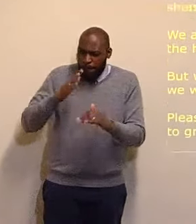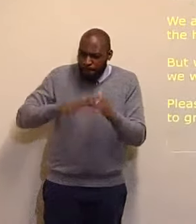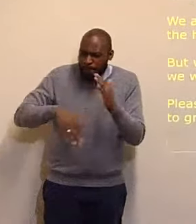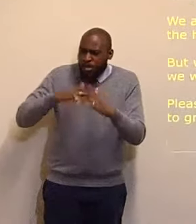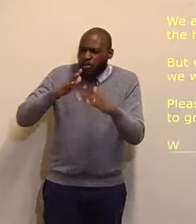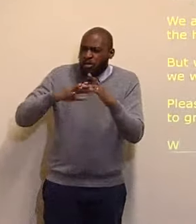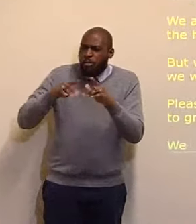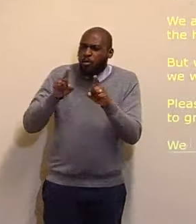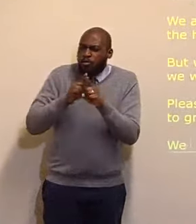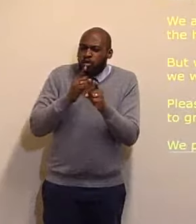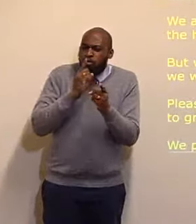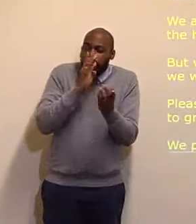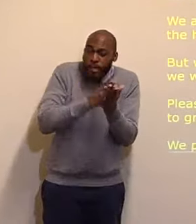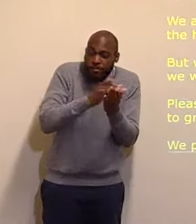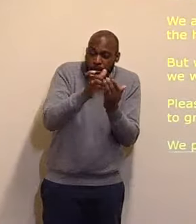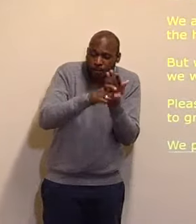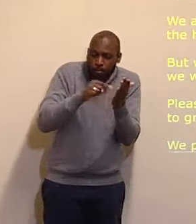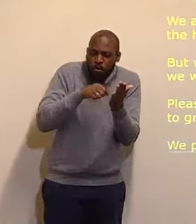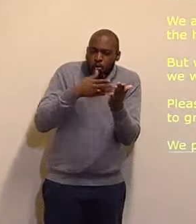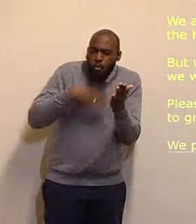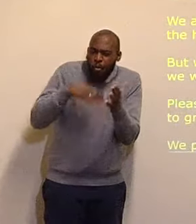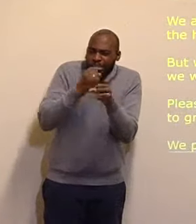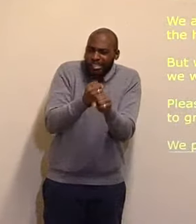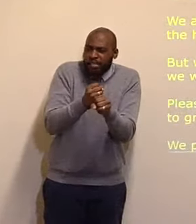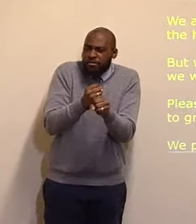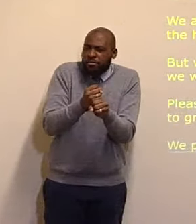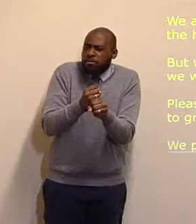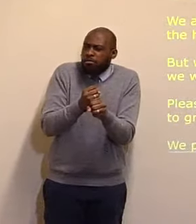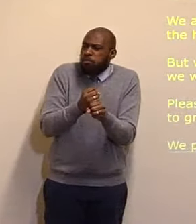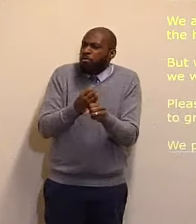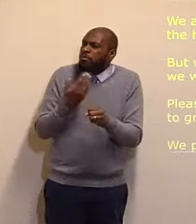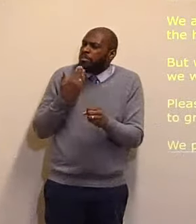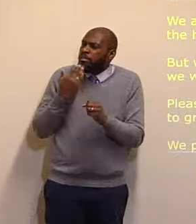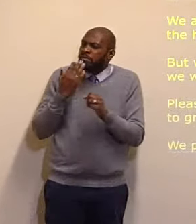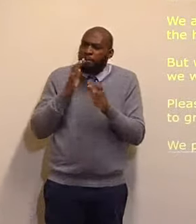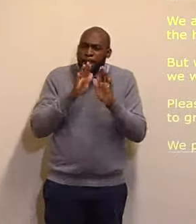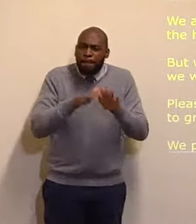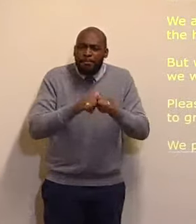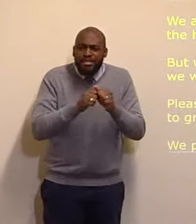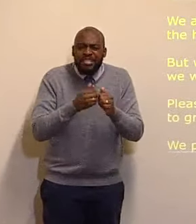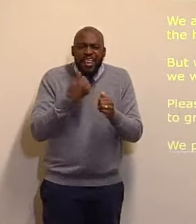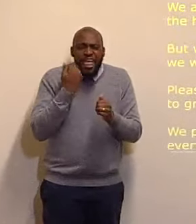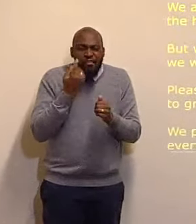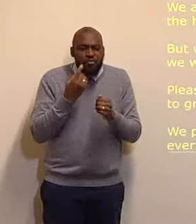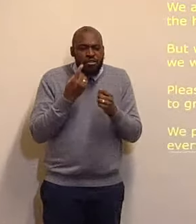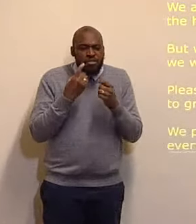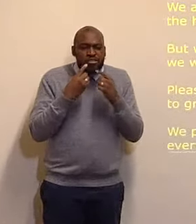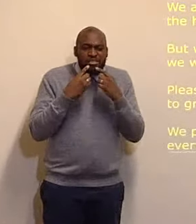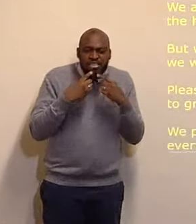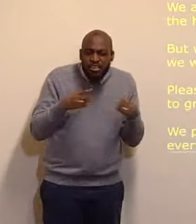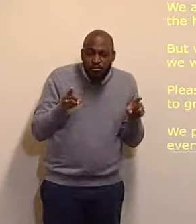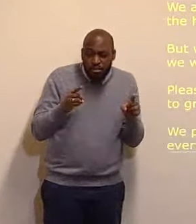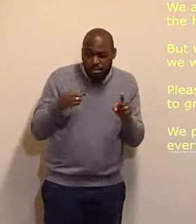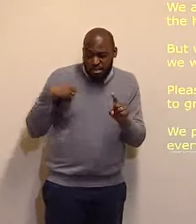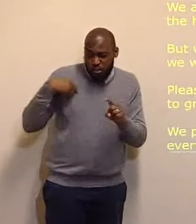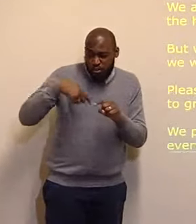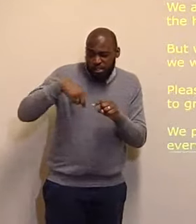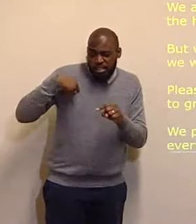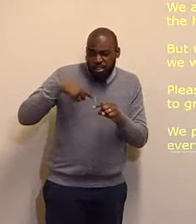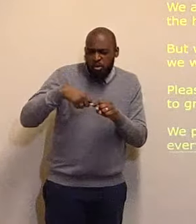bless, every testimony, every piece, of literature, that was handed out, this week, and the previous weeks, even